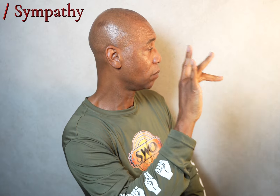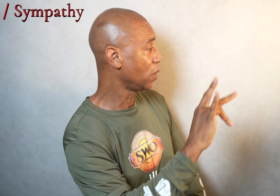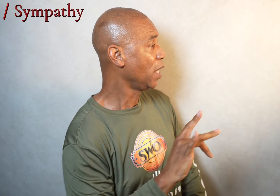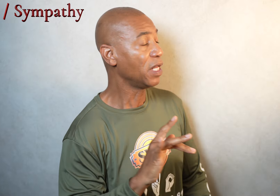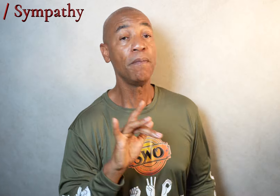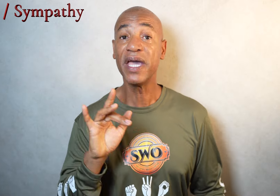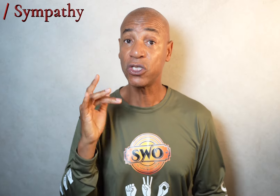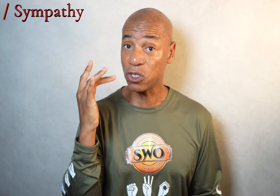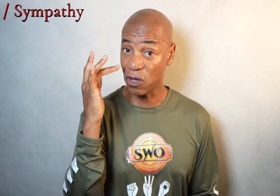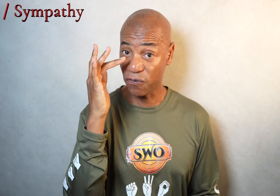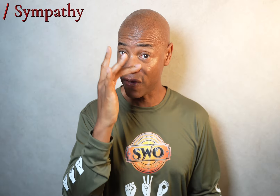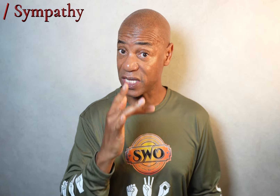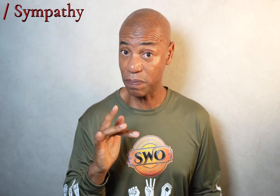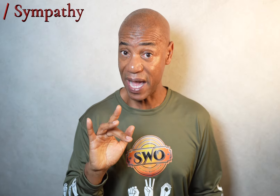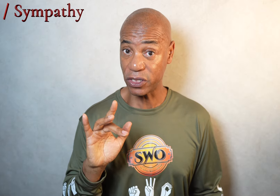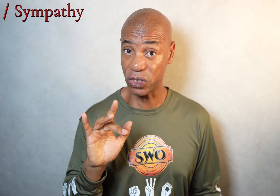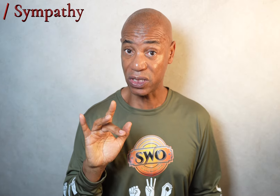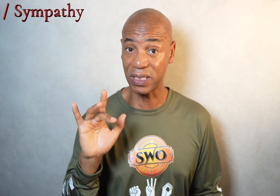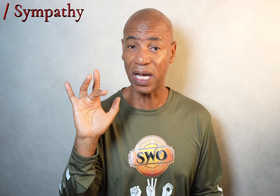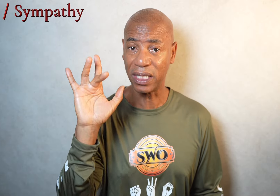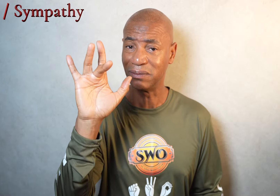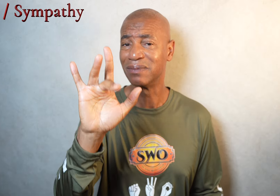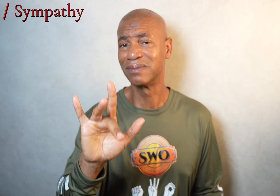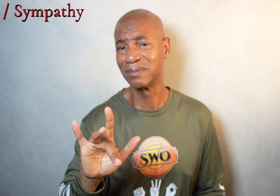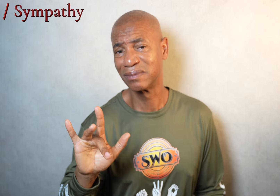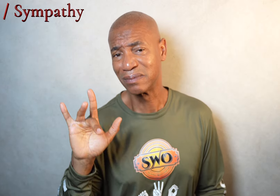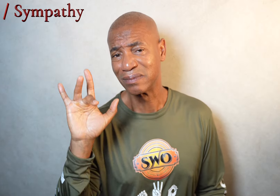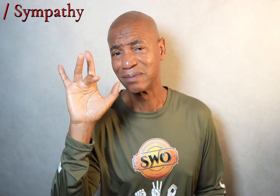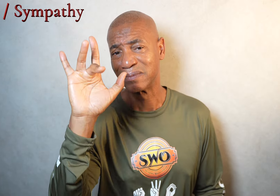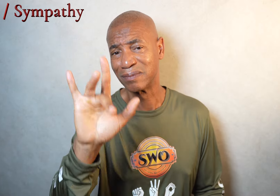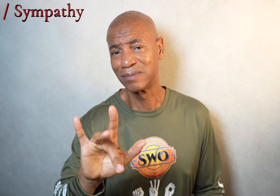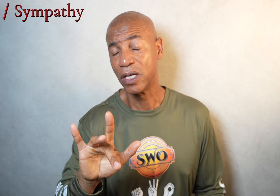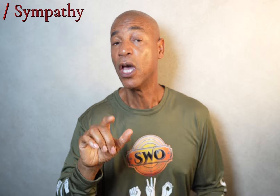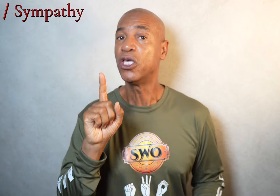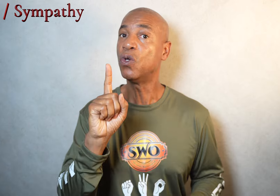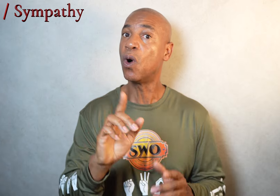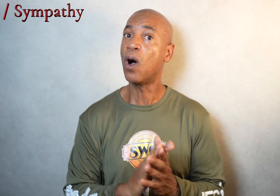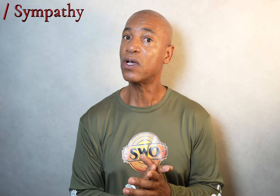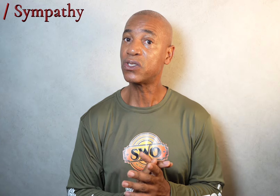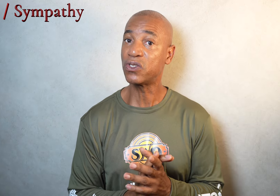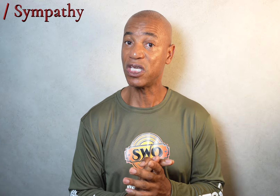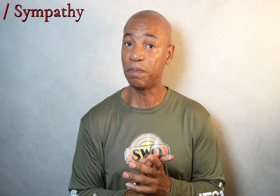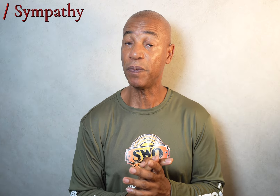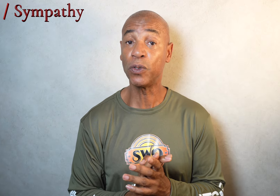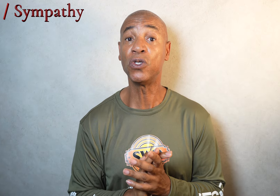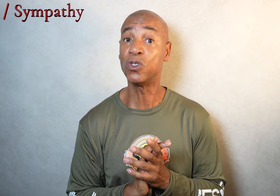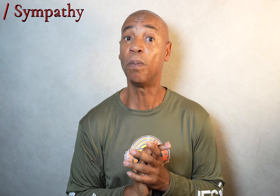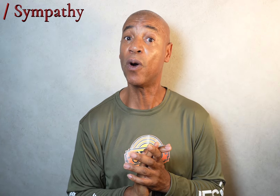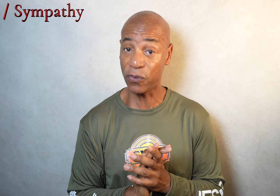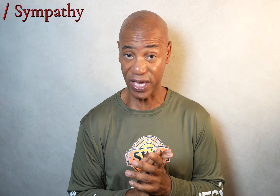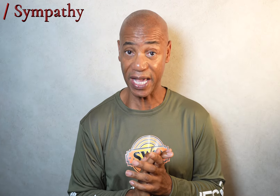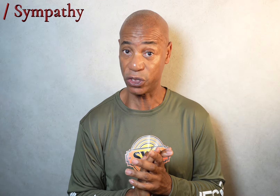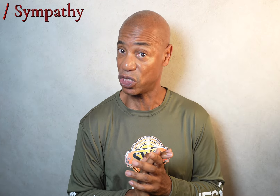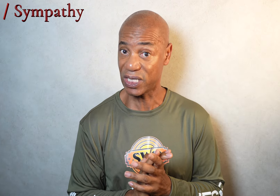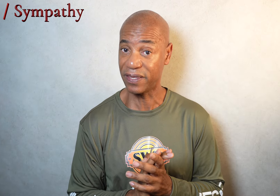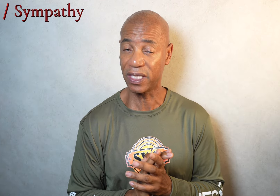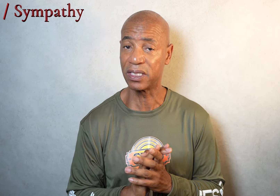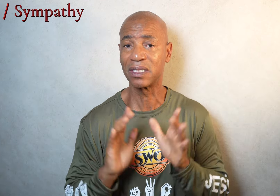Now, make sure your face matches the sign. You will also see people use both hands, just like this.